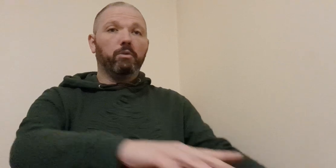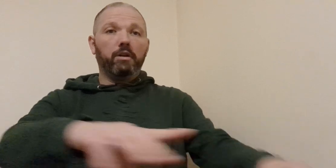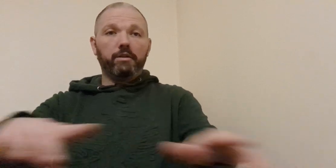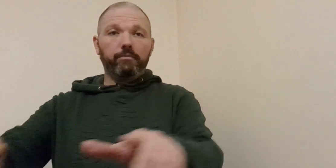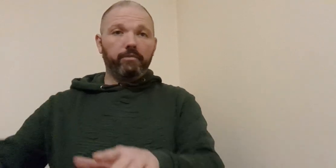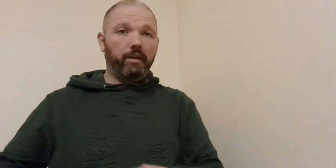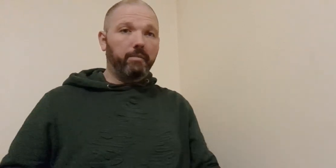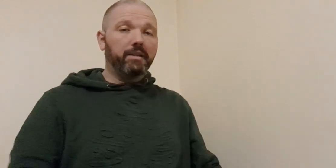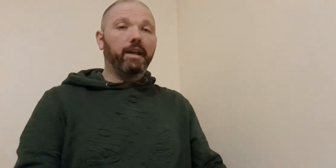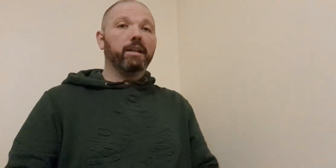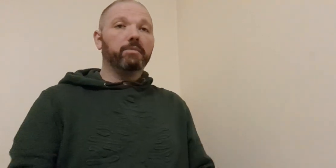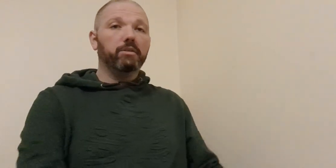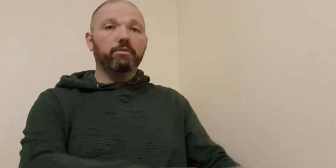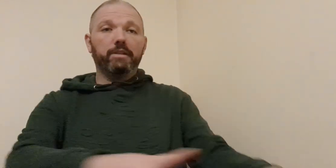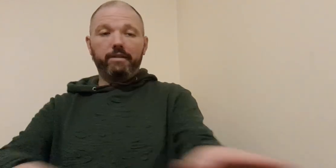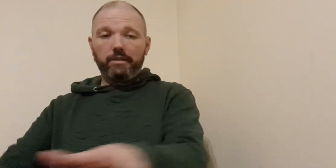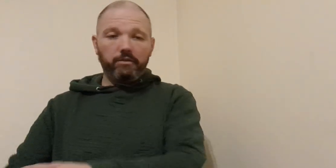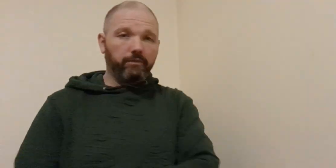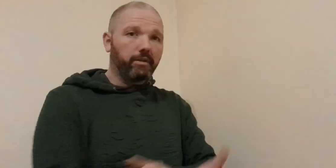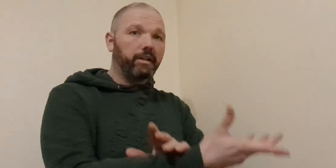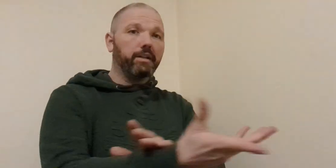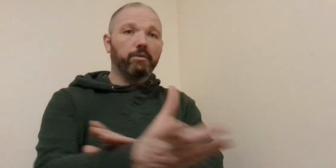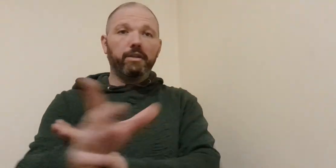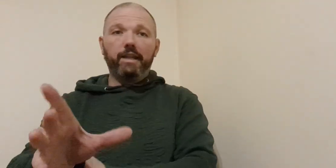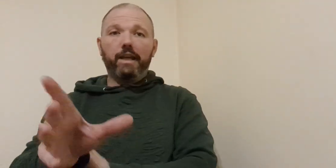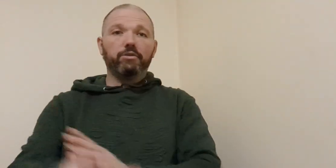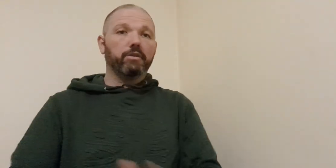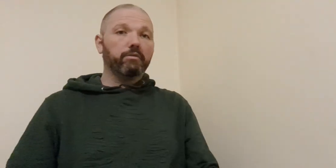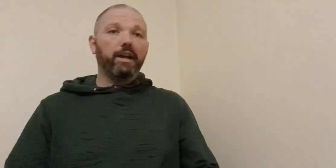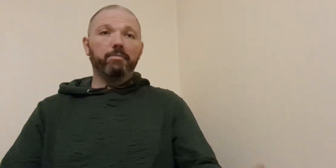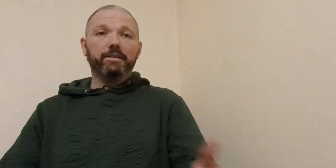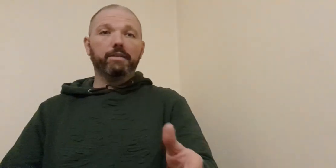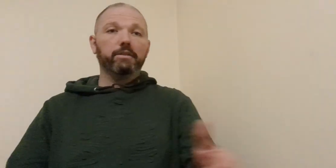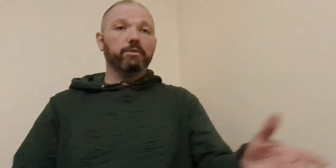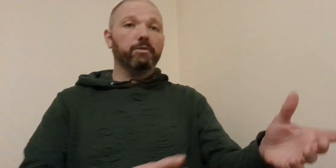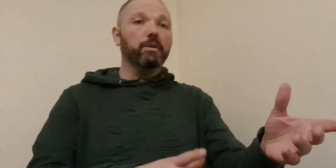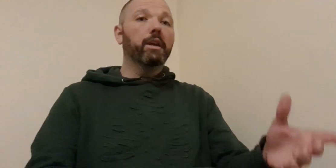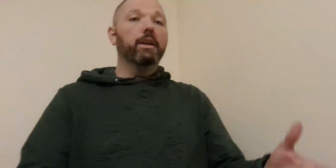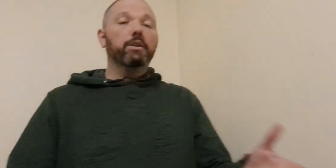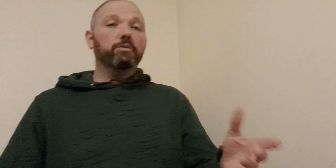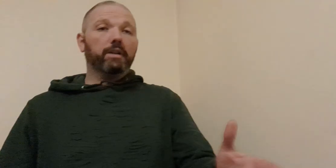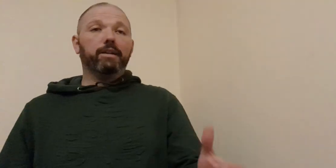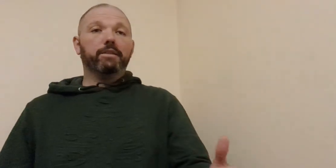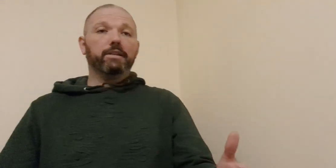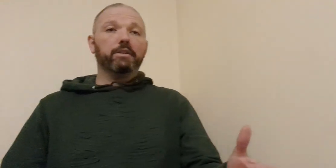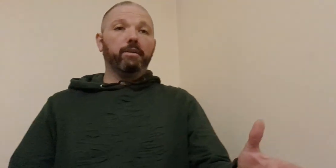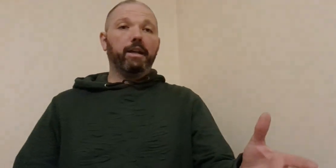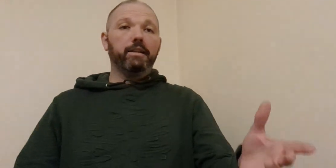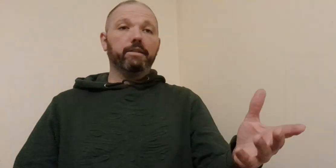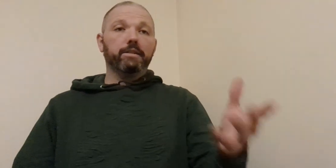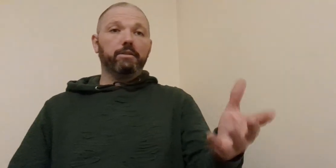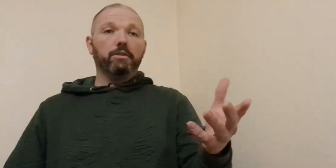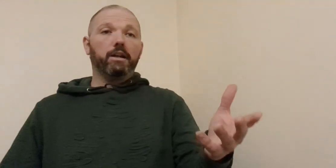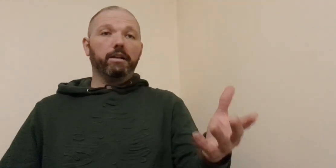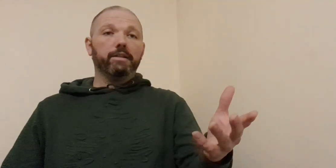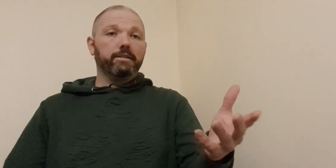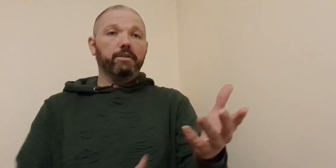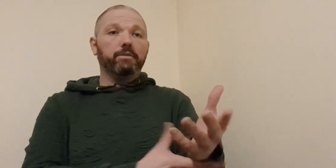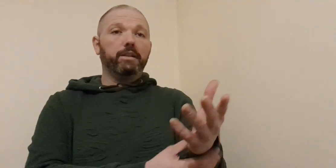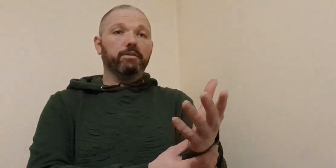the water. I mean that can be used let's like go for a kind of a recatch or a grab let's say like so you could have let's like go hand let's like go caught let's like go here